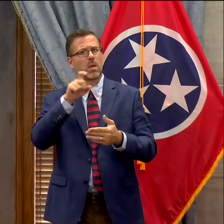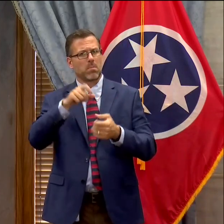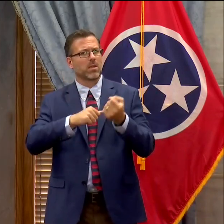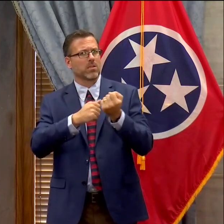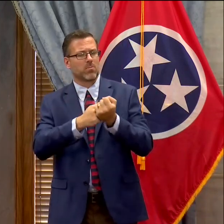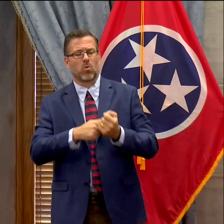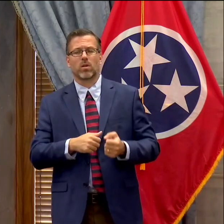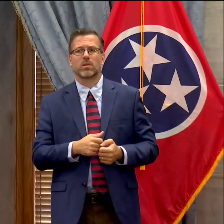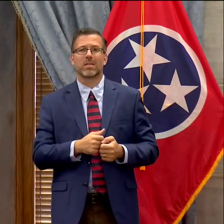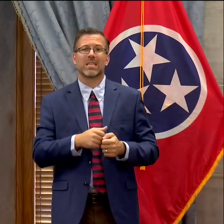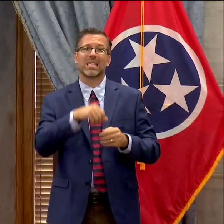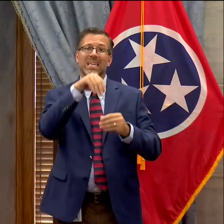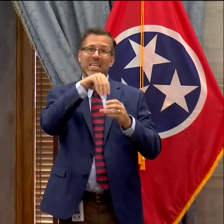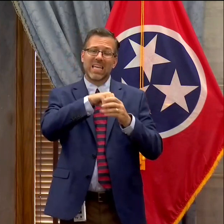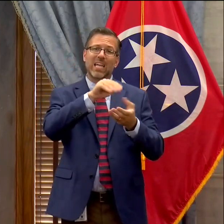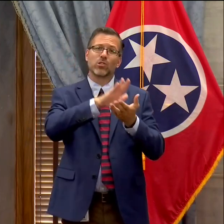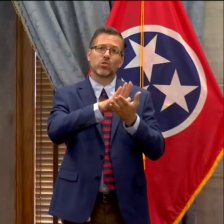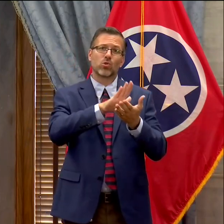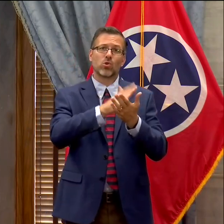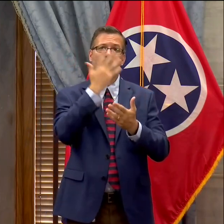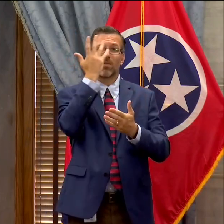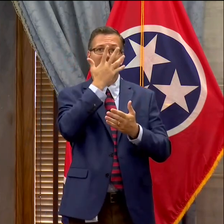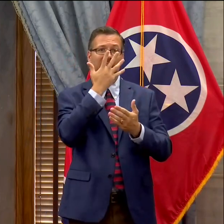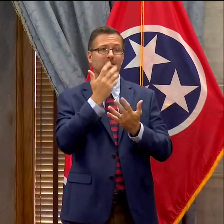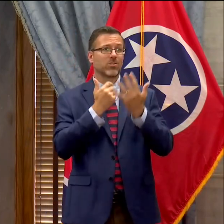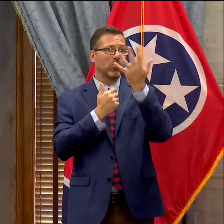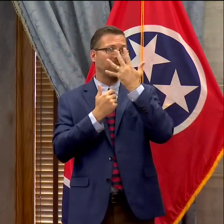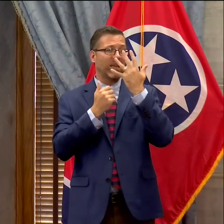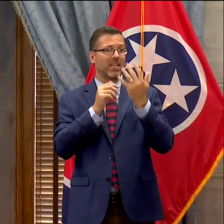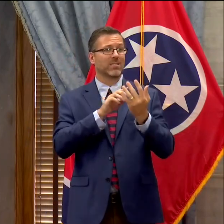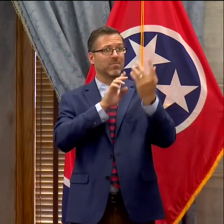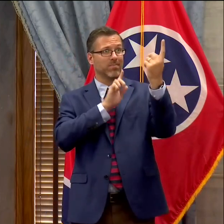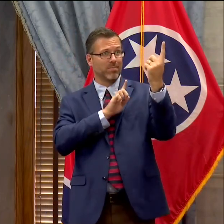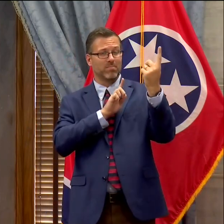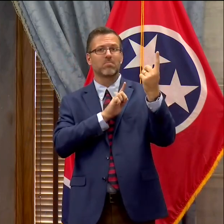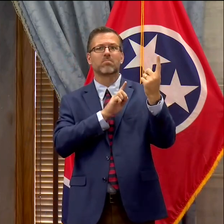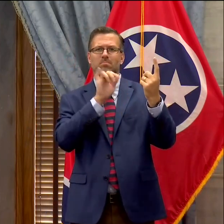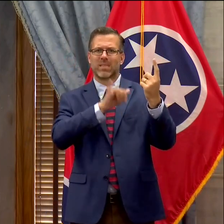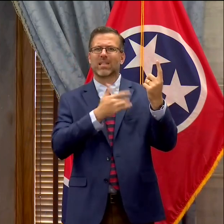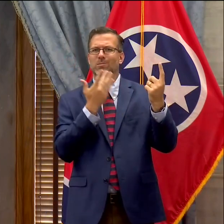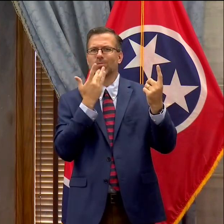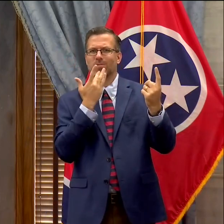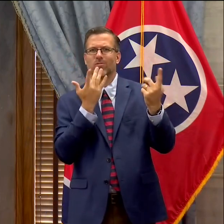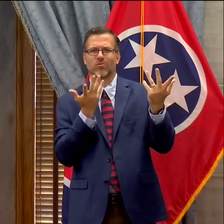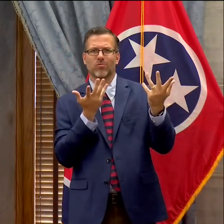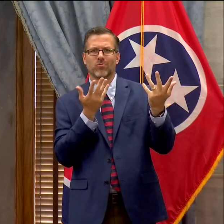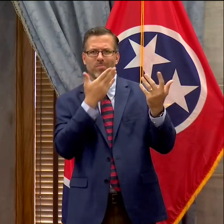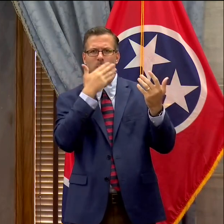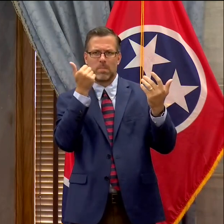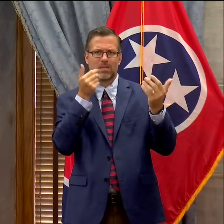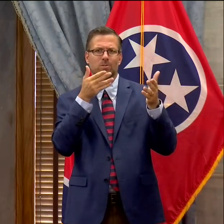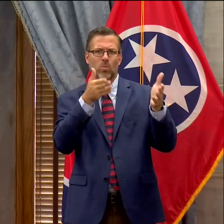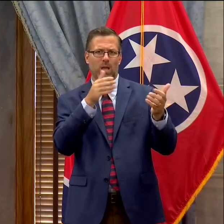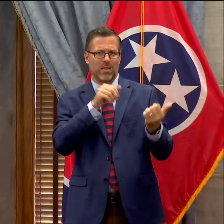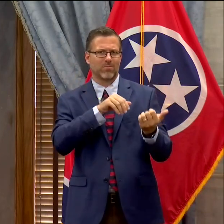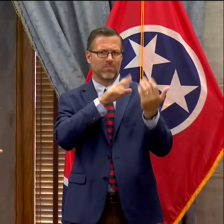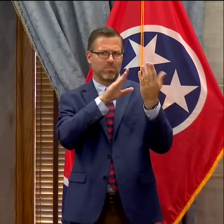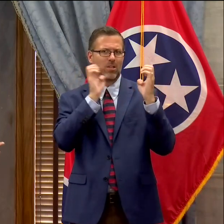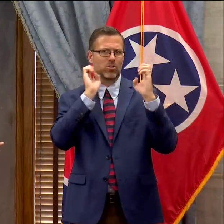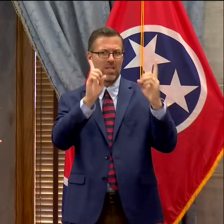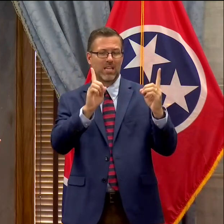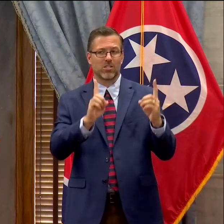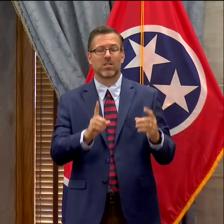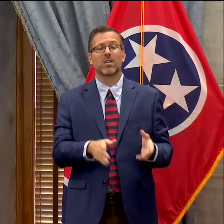Face-to-face learning is academically preferable, but there are a tremendous number of reasons why